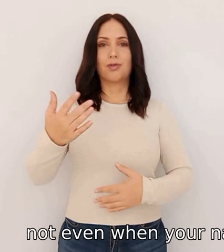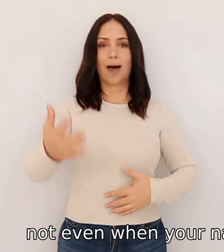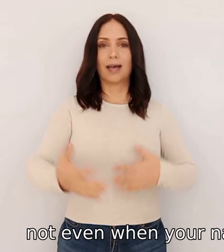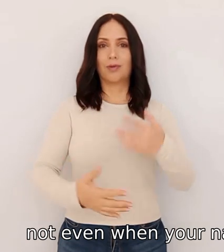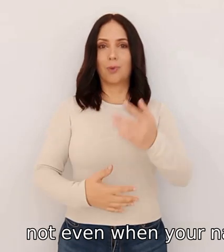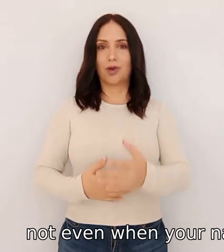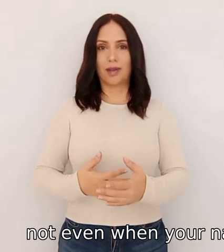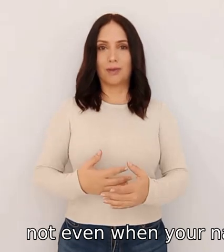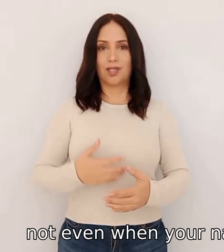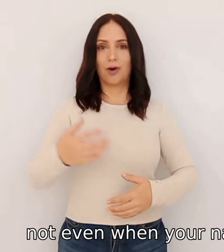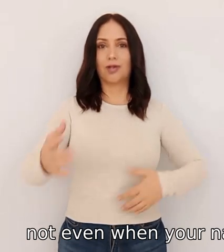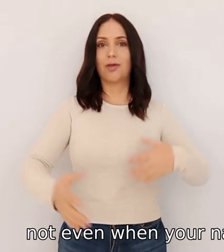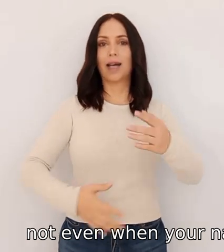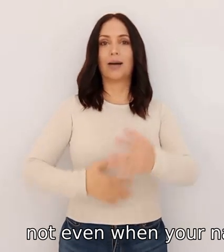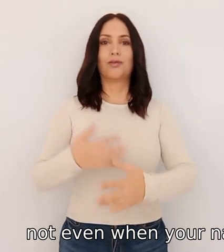not even when your name starts with an f